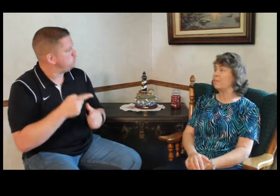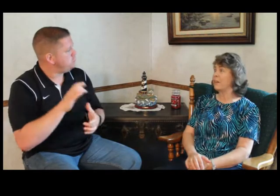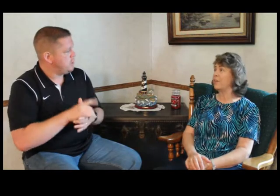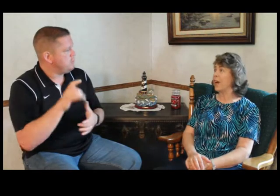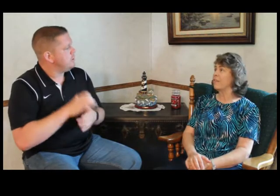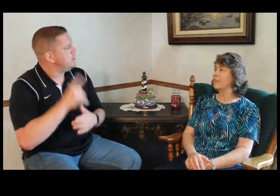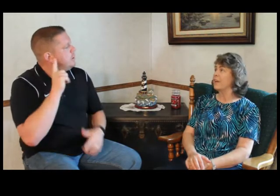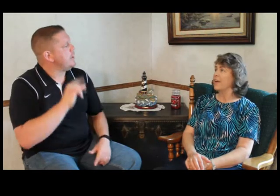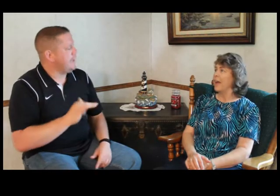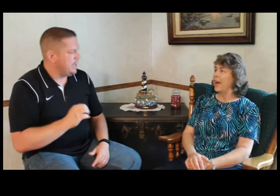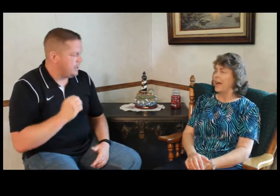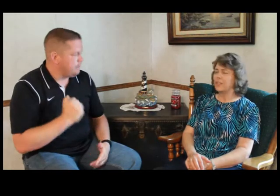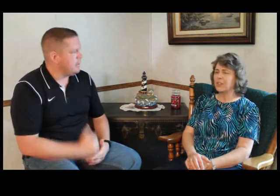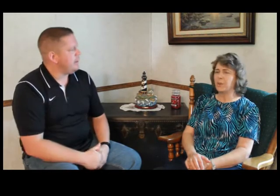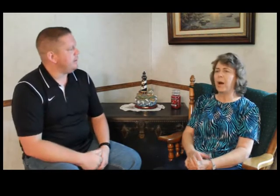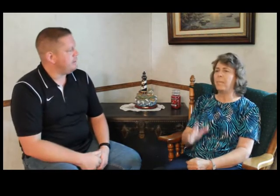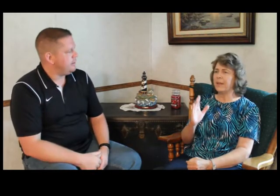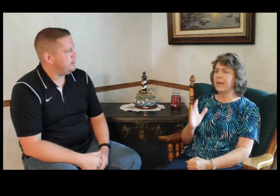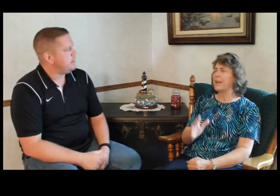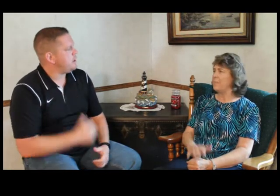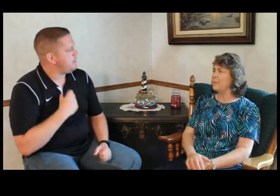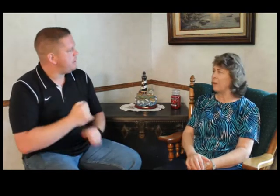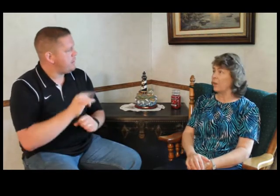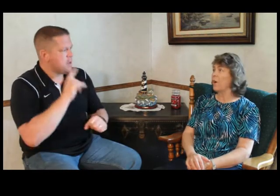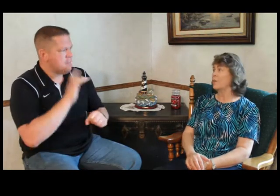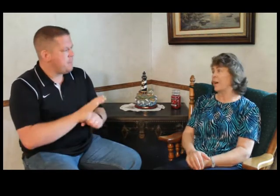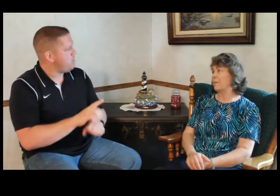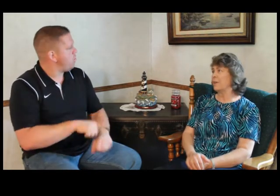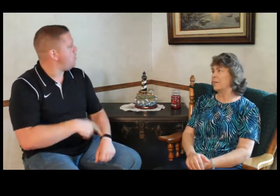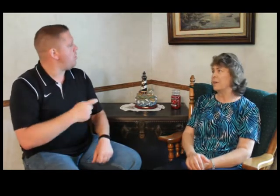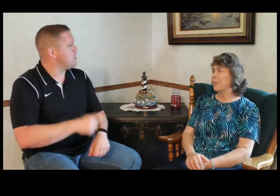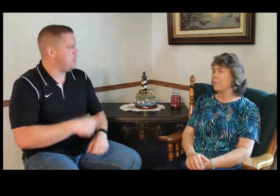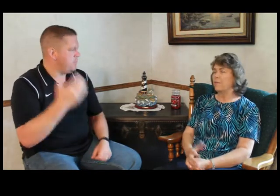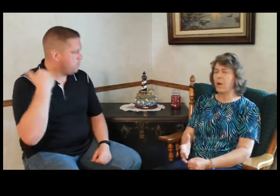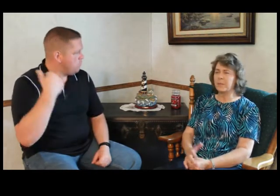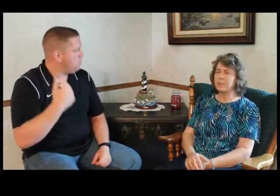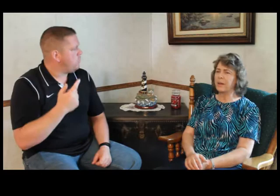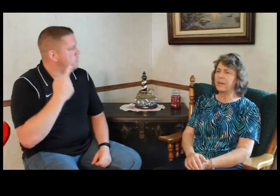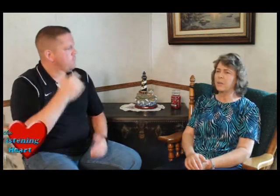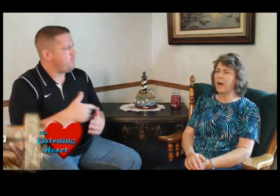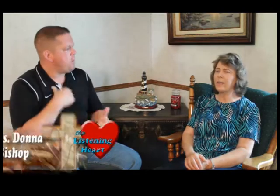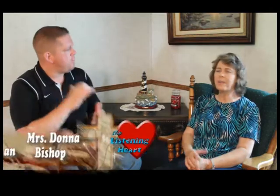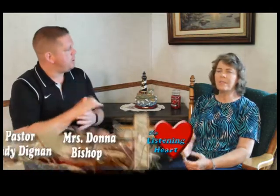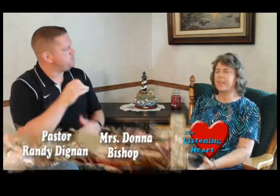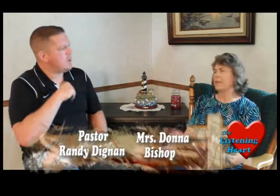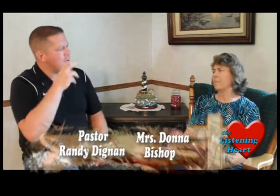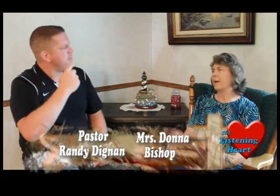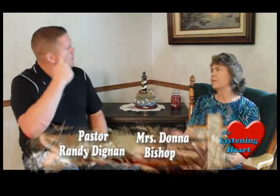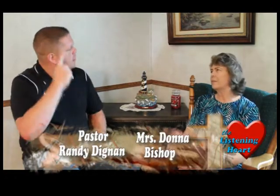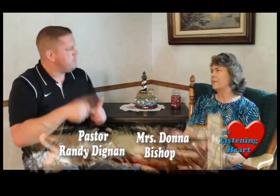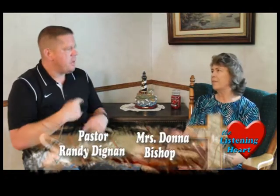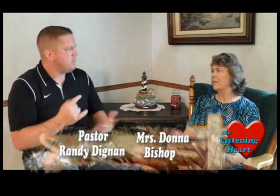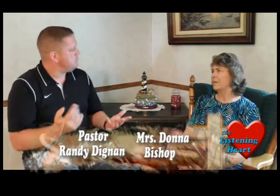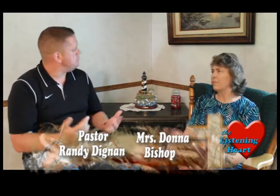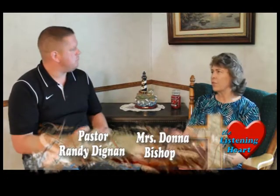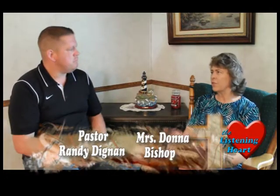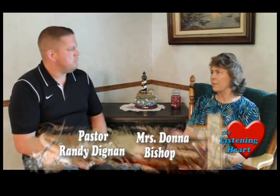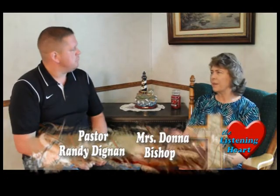you're married for life. Amen. And so I made that commitment a long time ago before I was married. So I didn't even think about divorcing him.